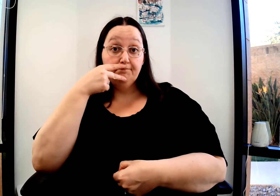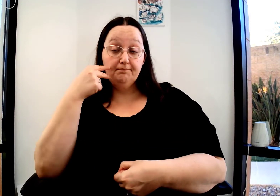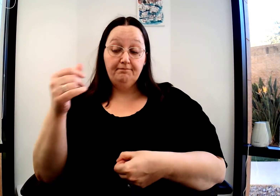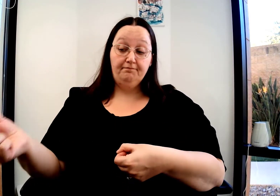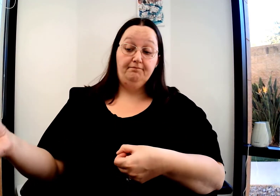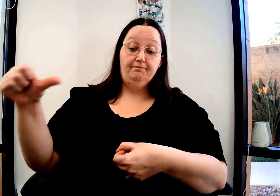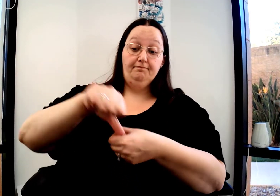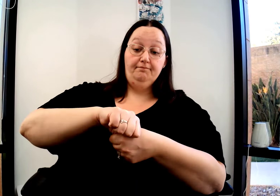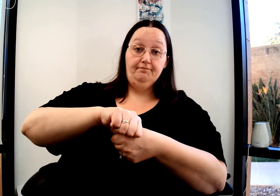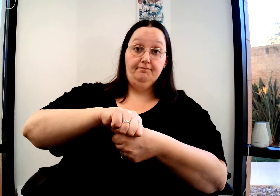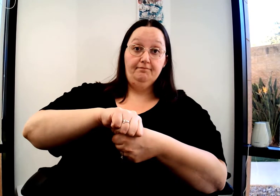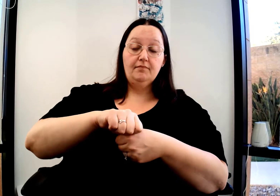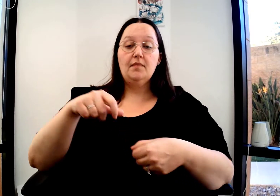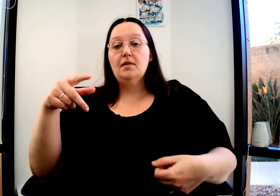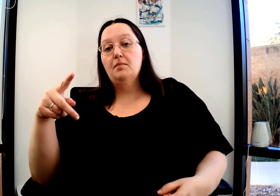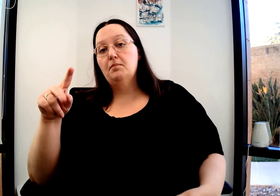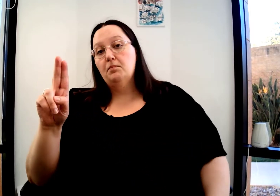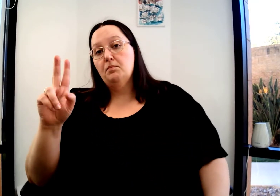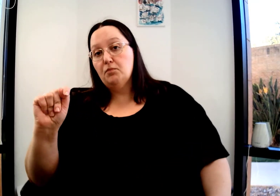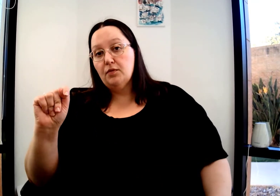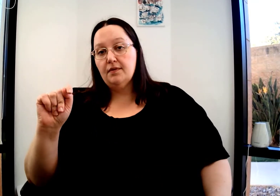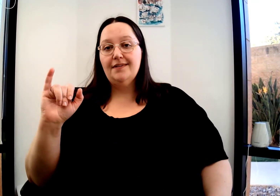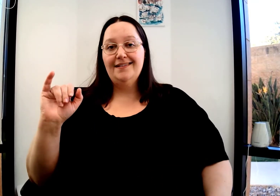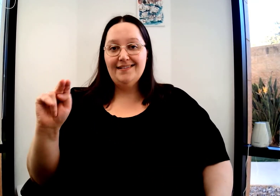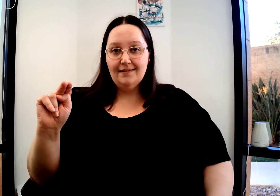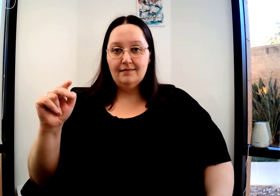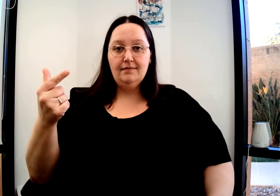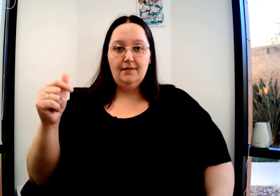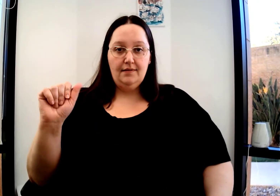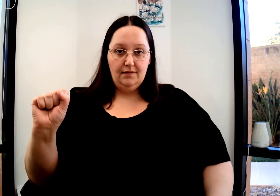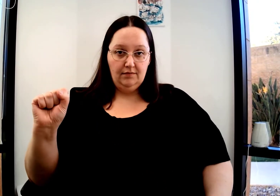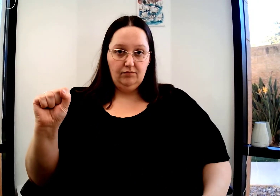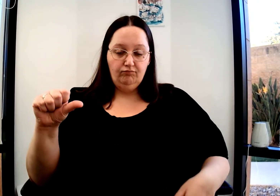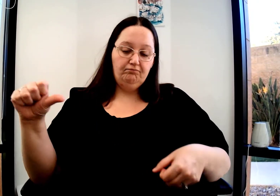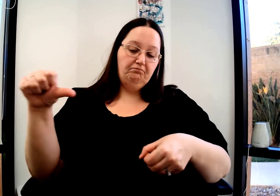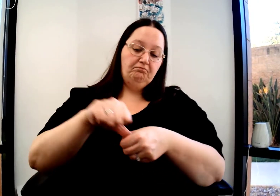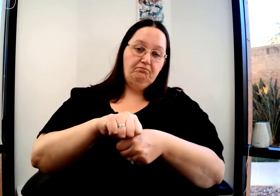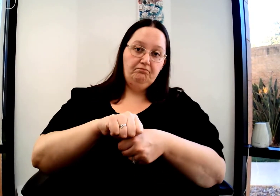If you only do this once, this would be the verb, to put in gas or to fill up.